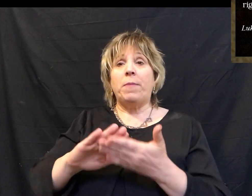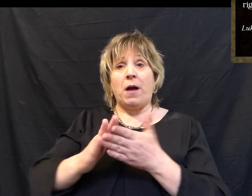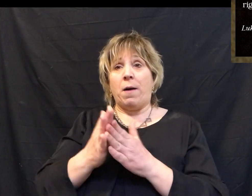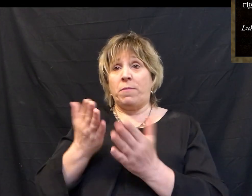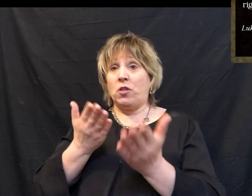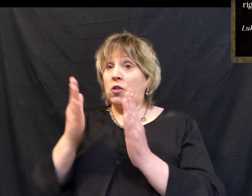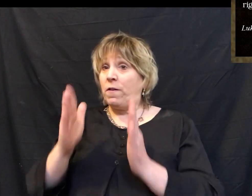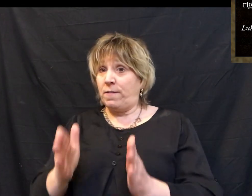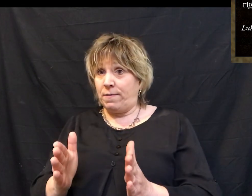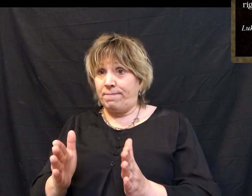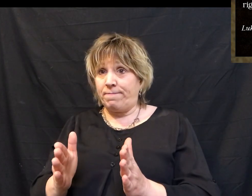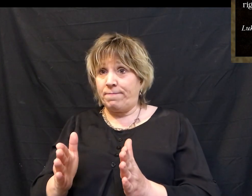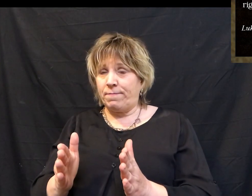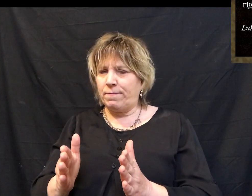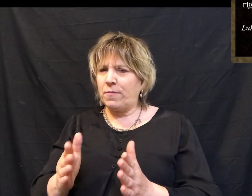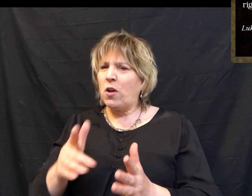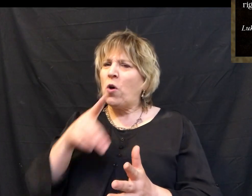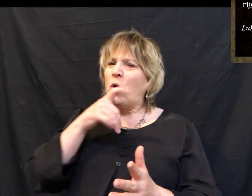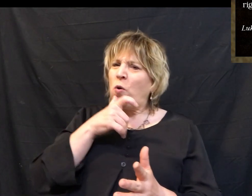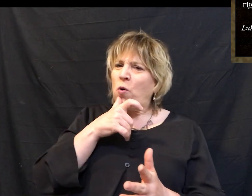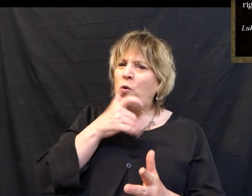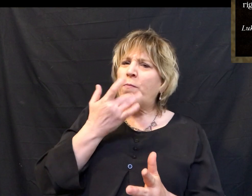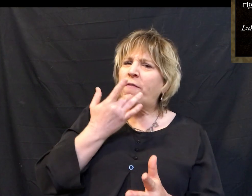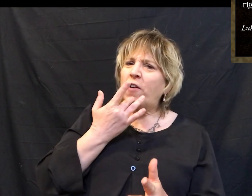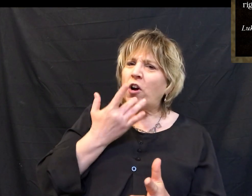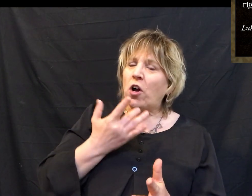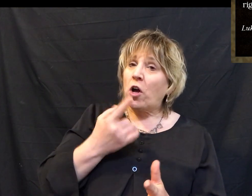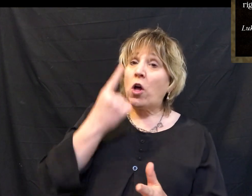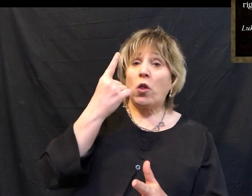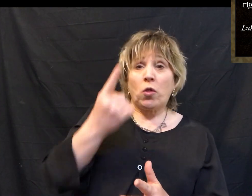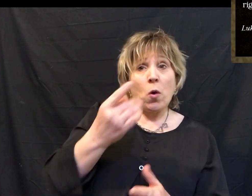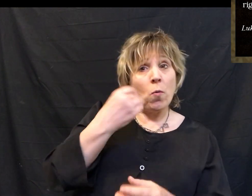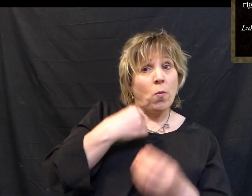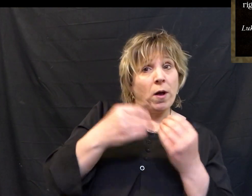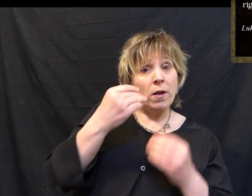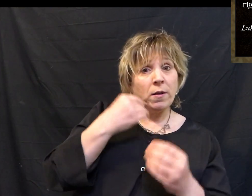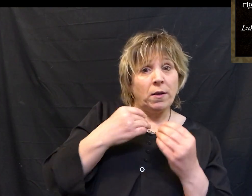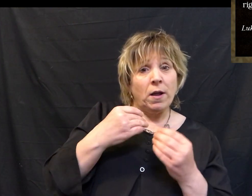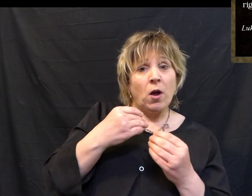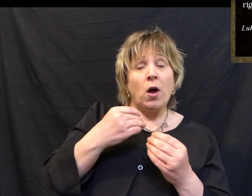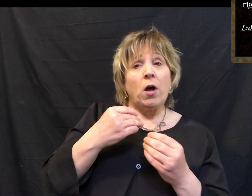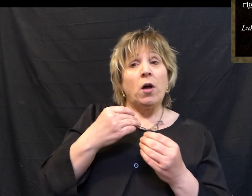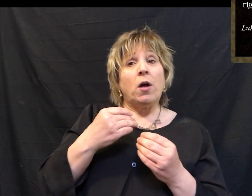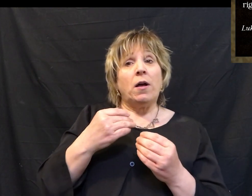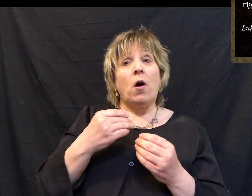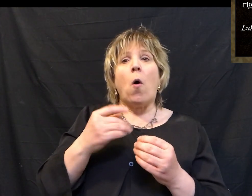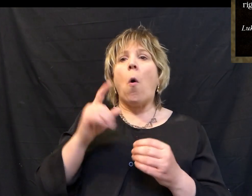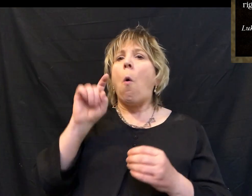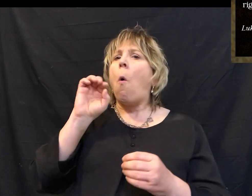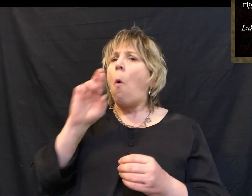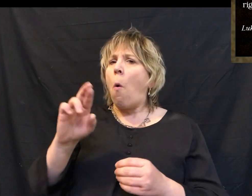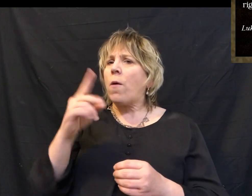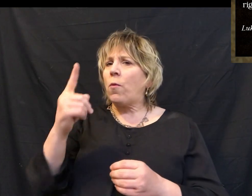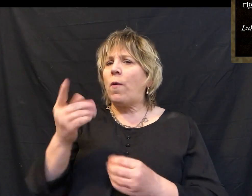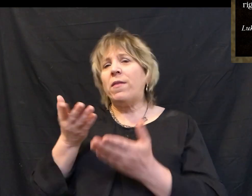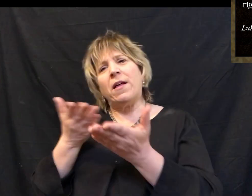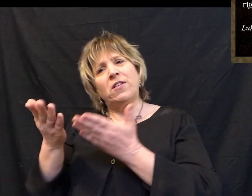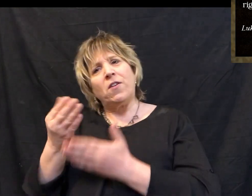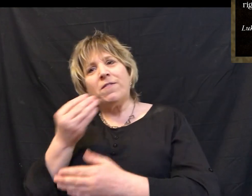of the servant. Who would you rather be? The one who eats the dinner or the one who serves the